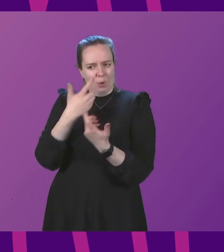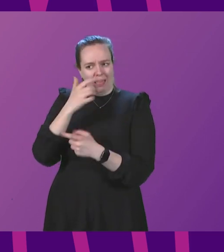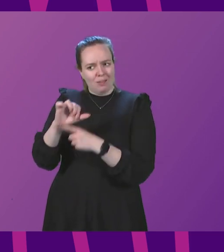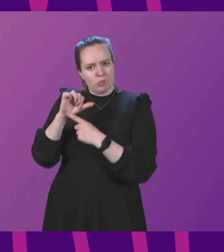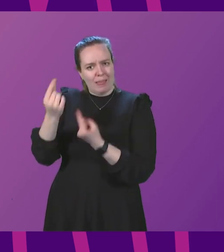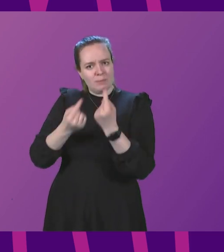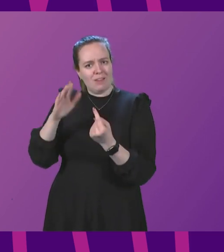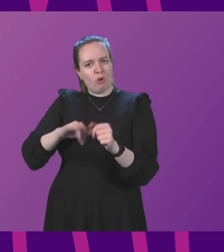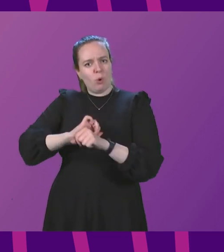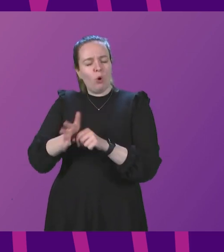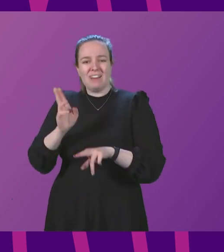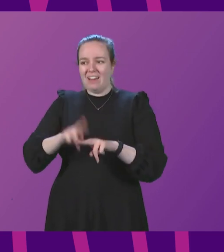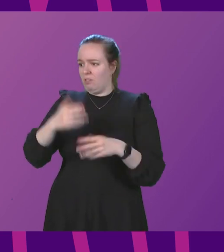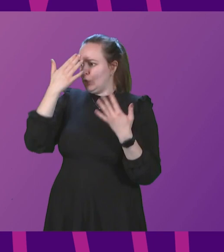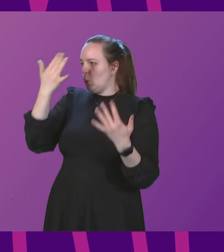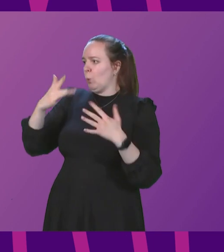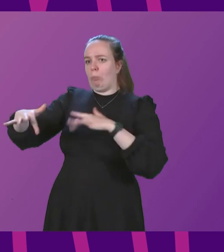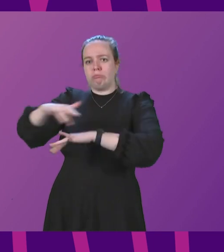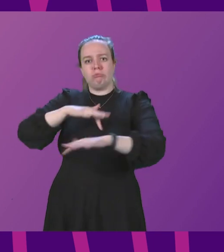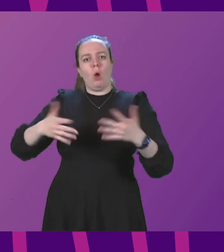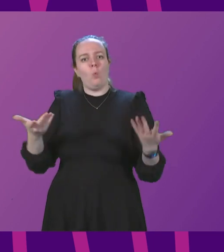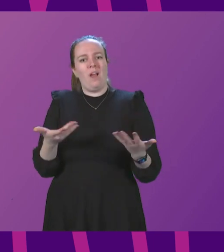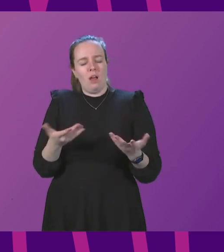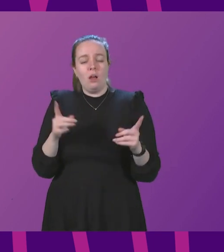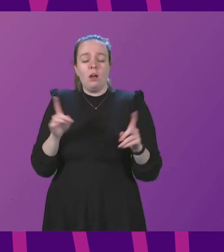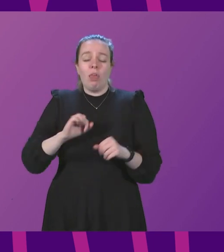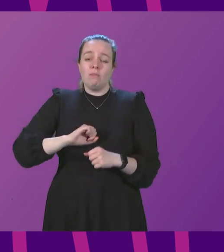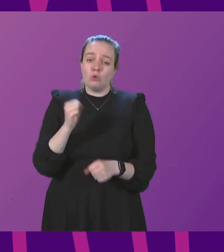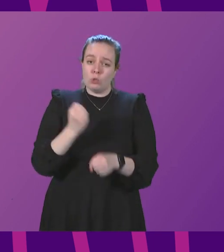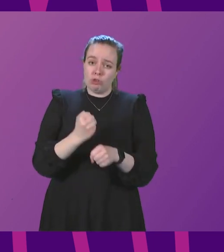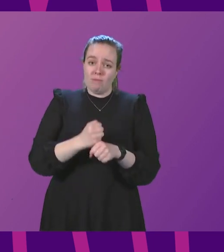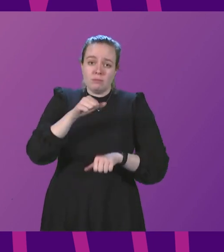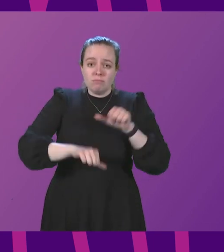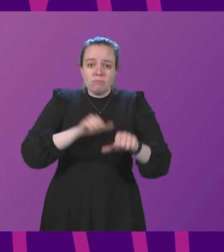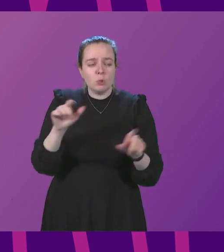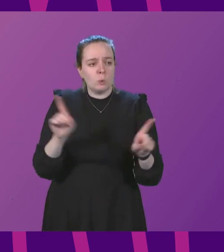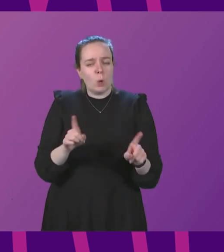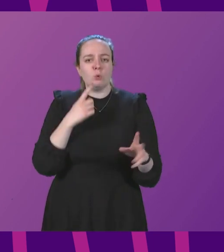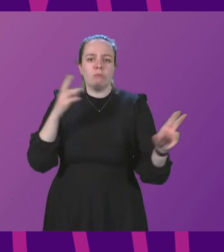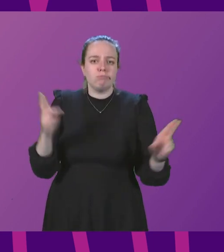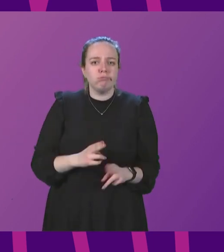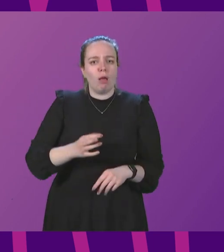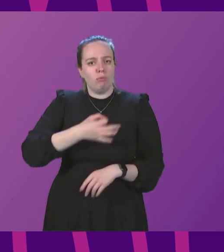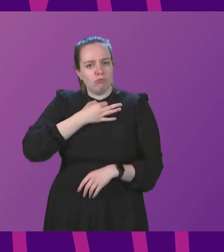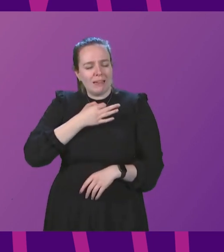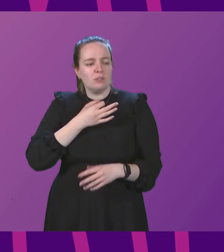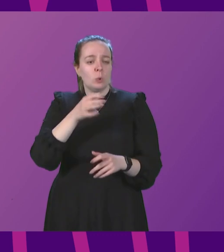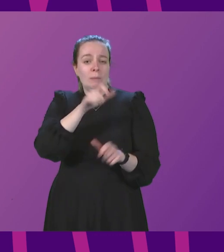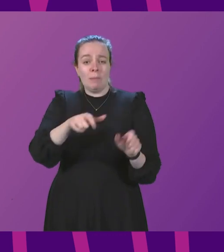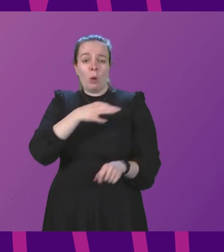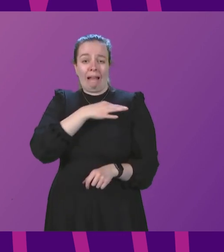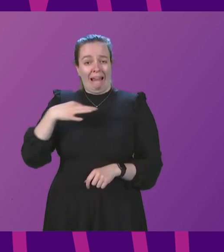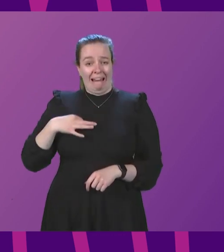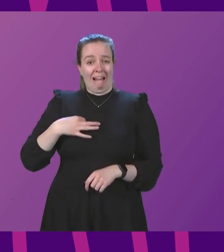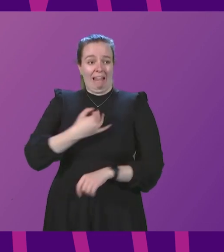virus if they do not know where it is What steps can the Scottish government take to mitigate the risk being posed to clinically vulnerable people